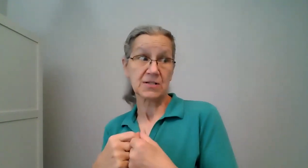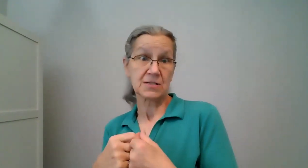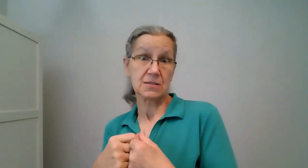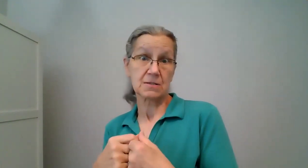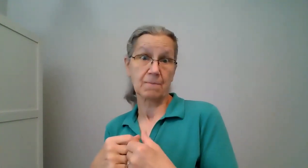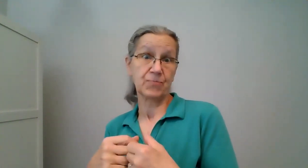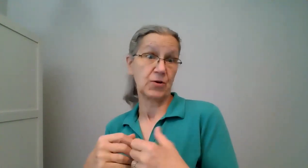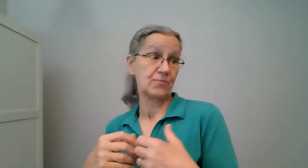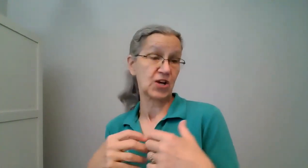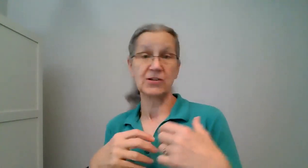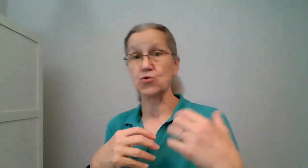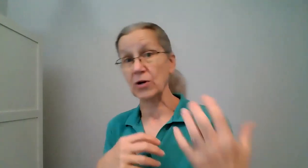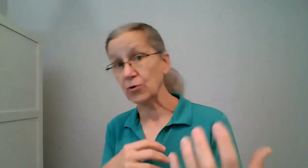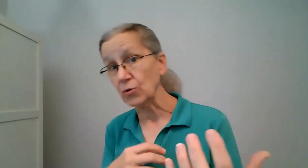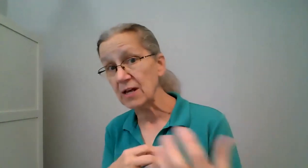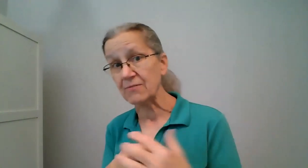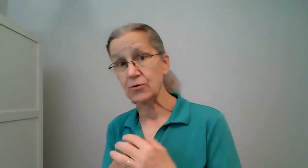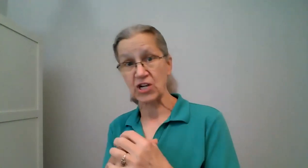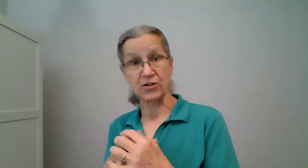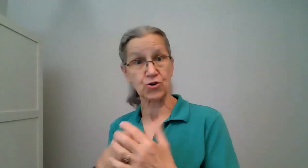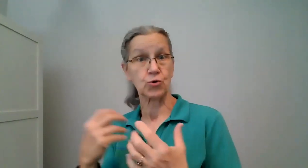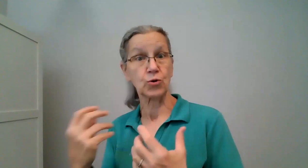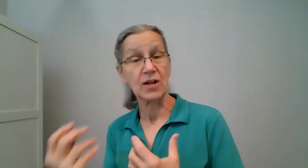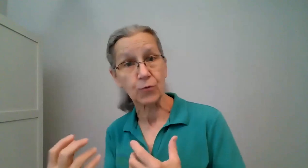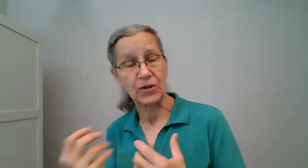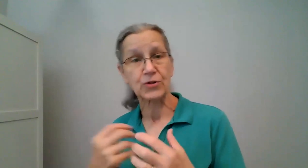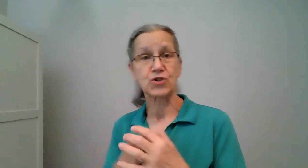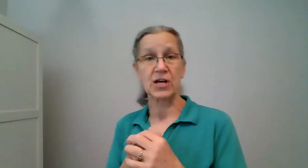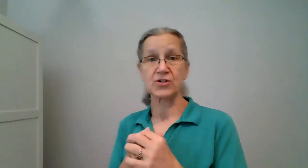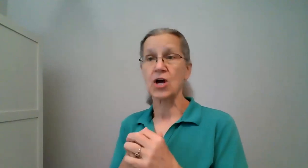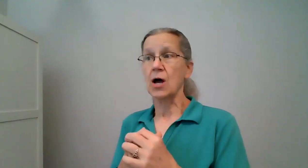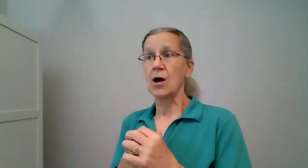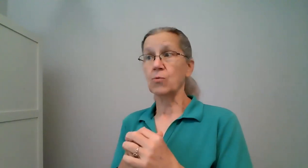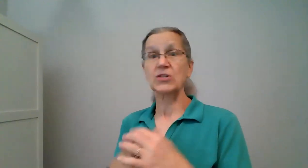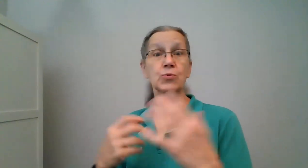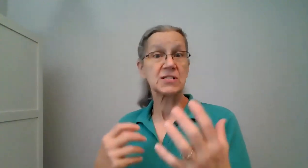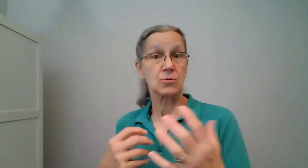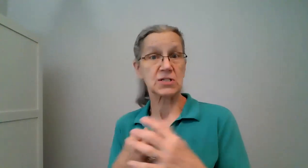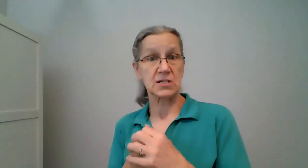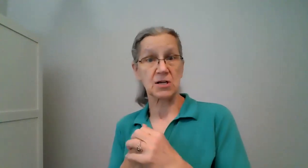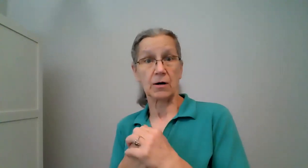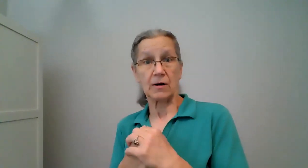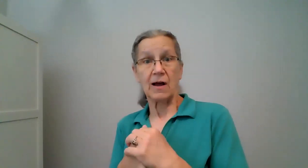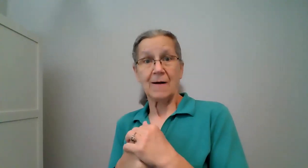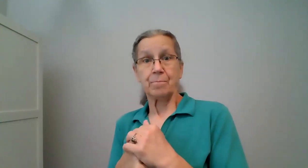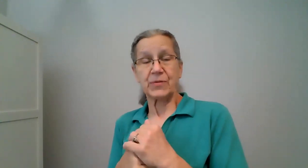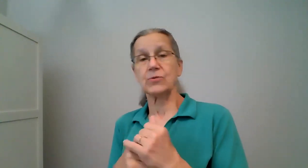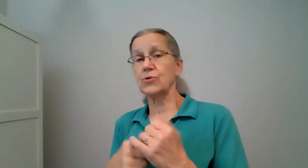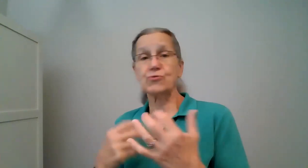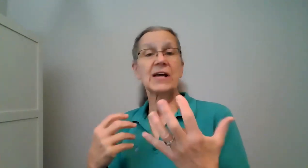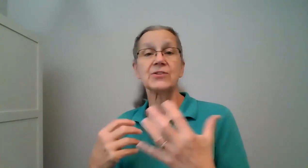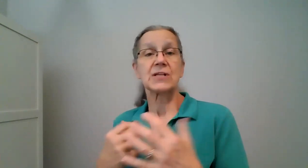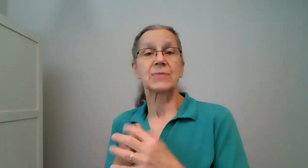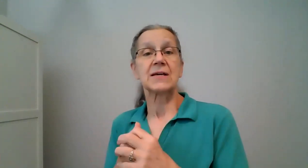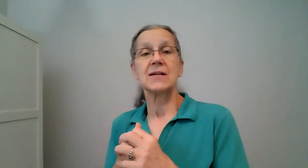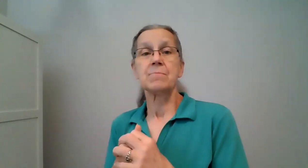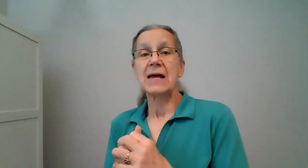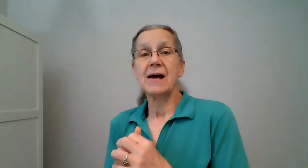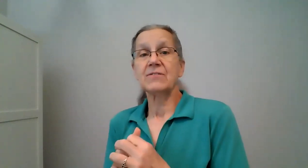you've changed where you live you change who you live with you change what the resources are you change something and it may have